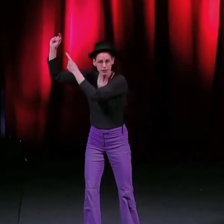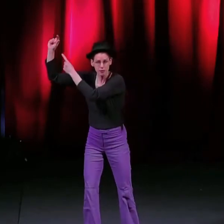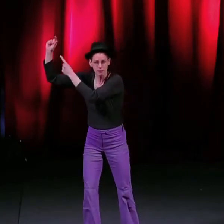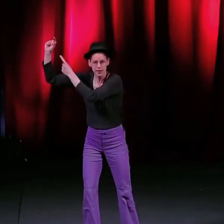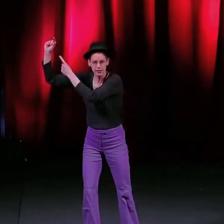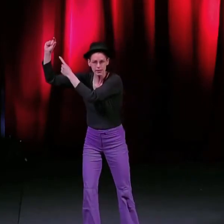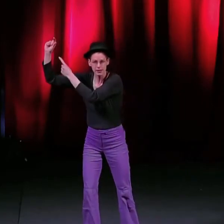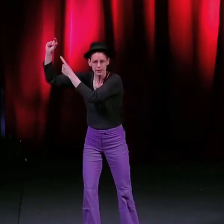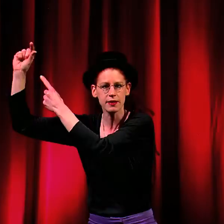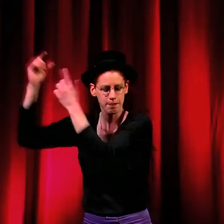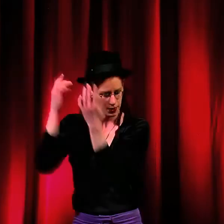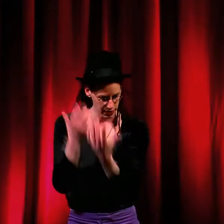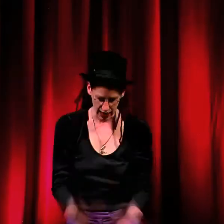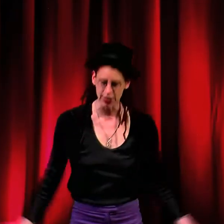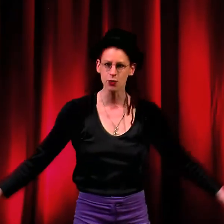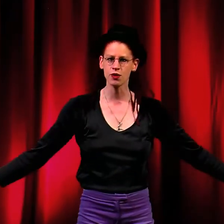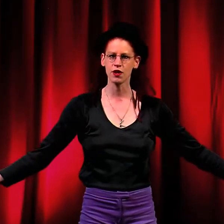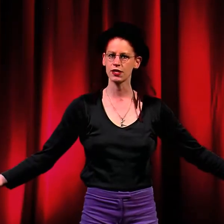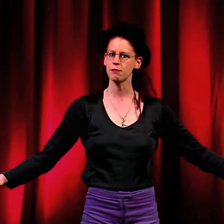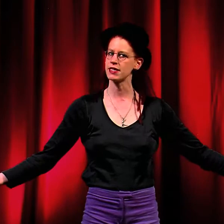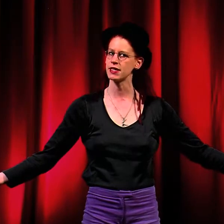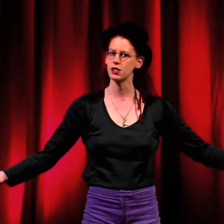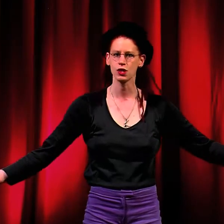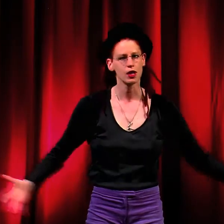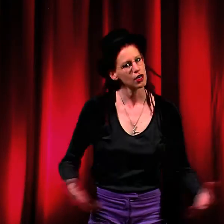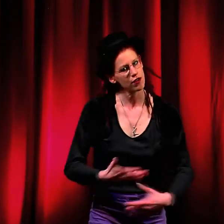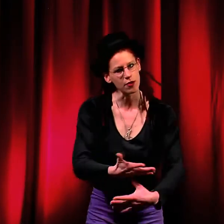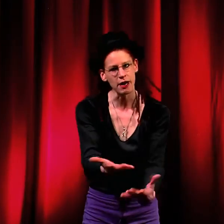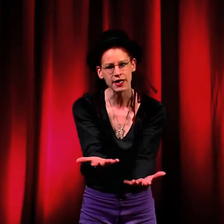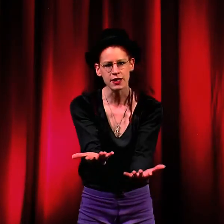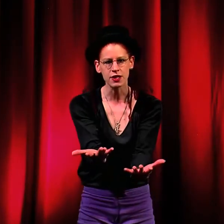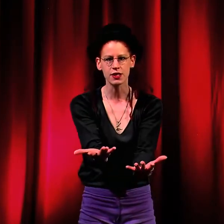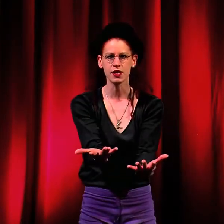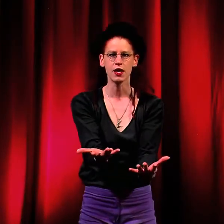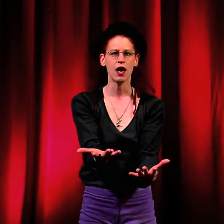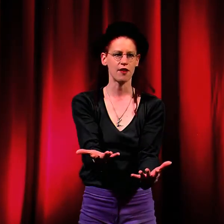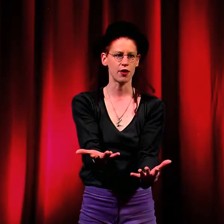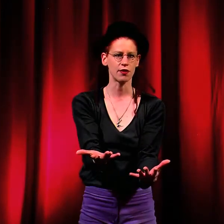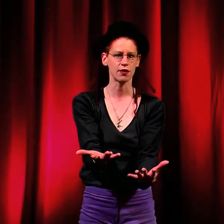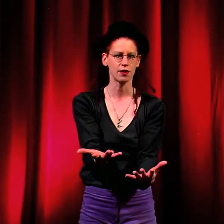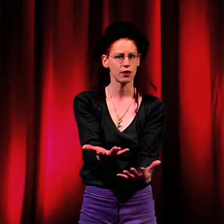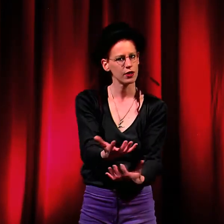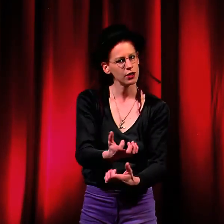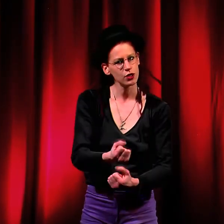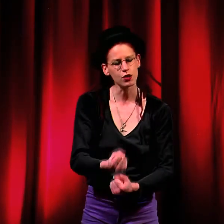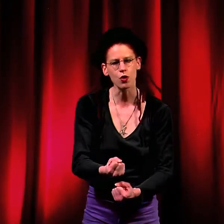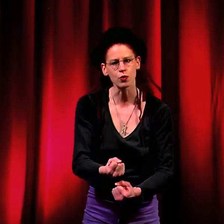from space A universal message for the minders of earth Stones